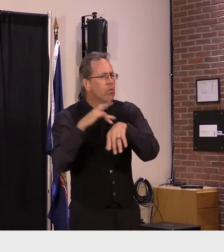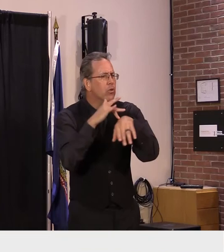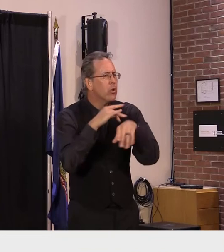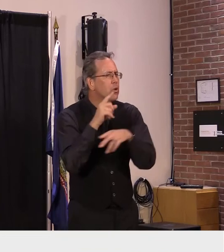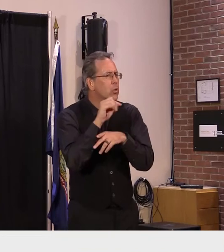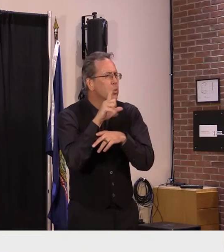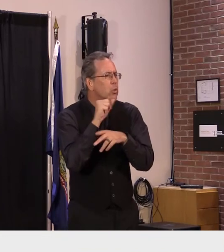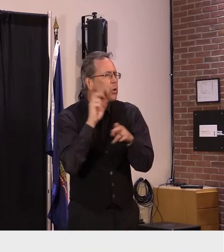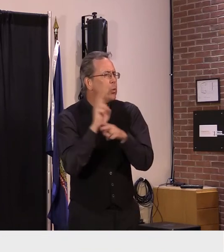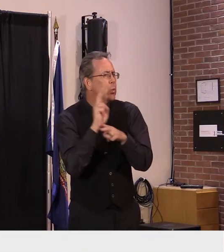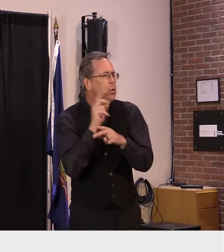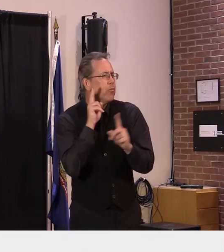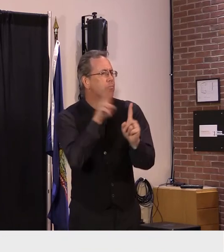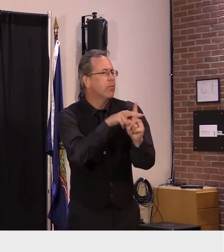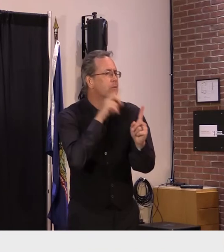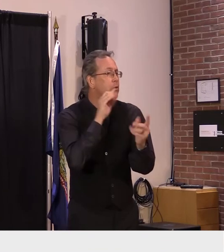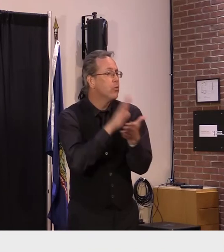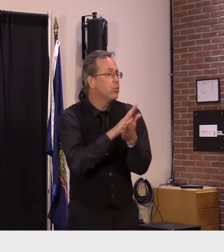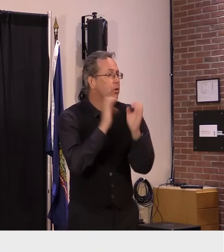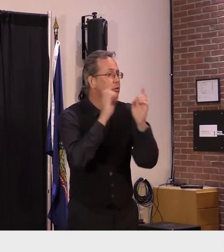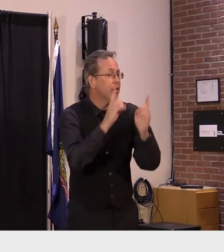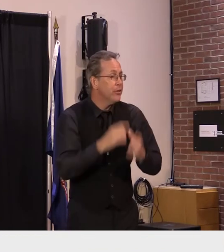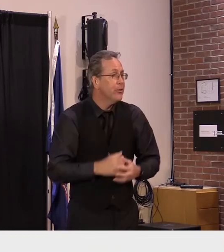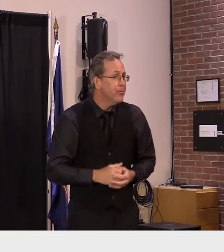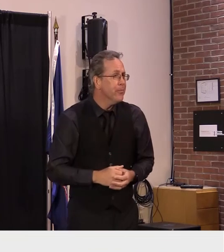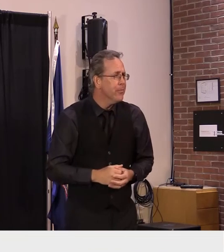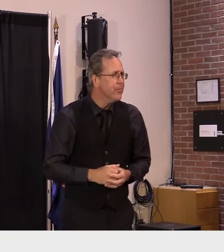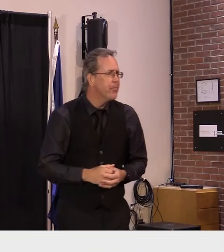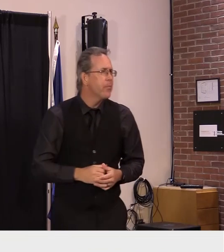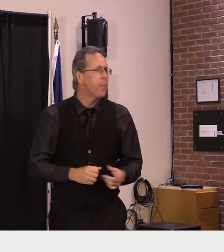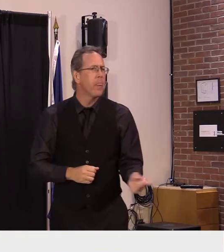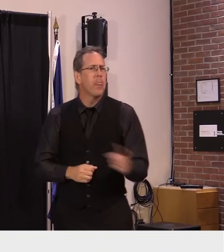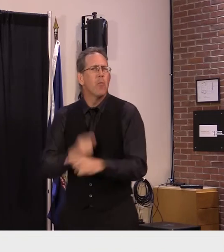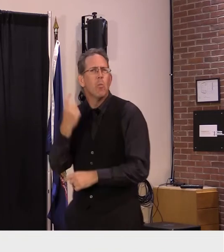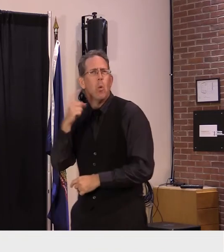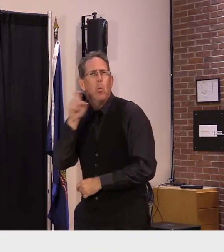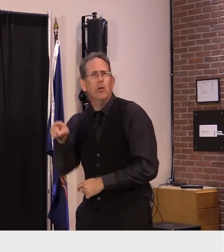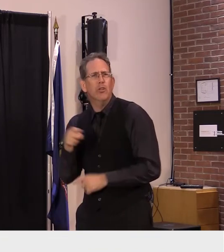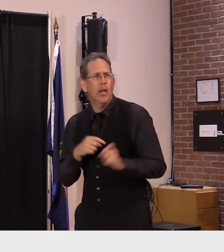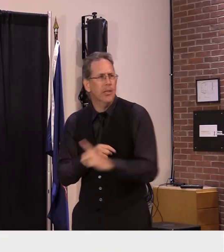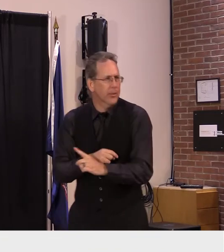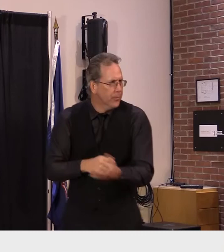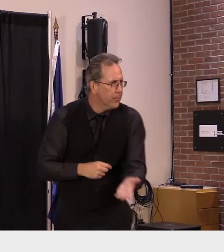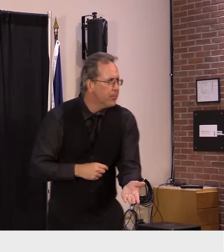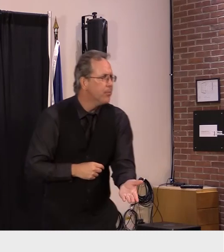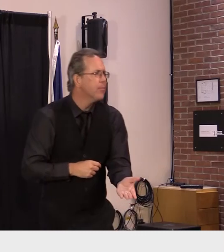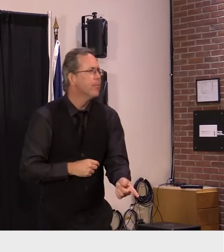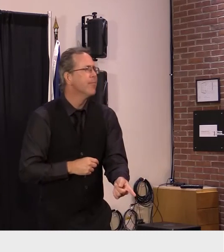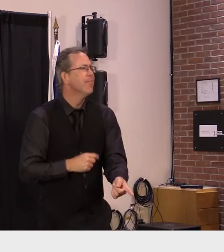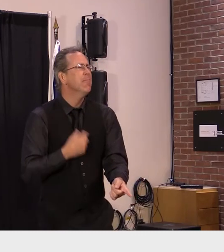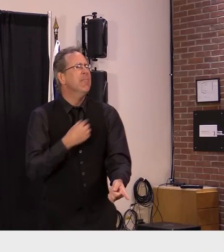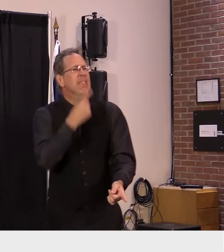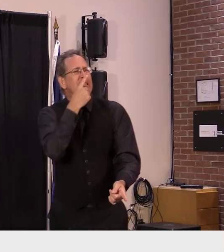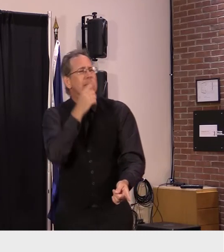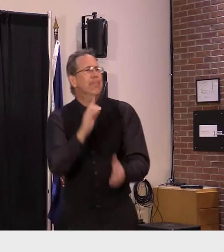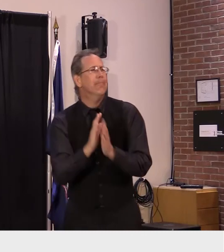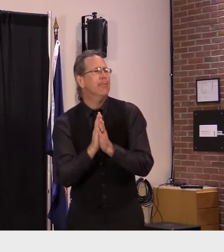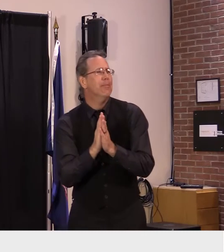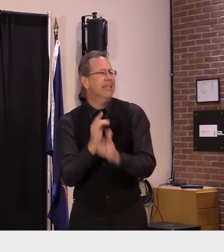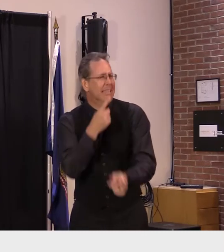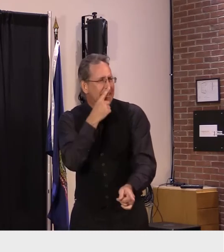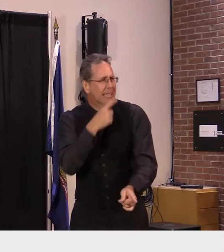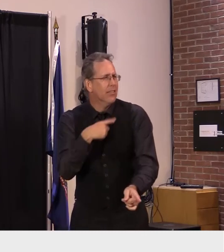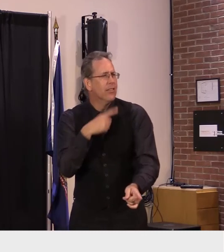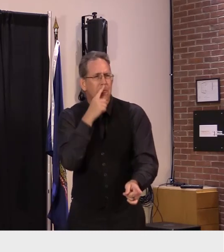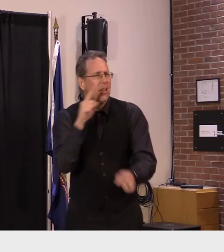okay and finally in your opening remarks you put out a plea for uh the community response to help with